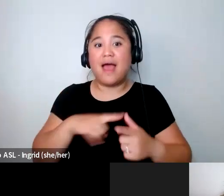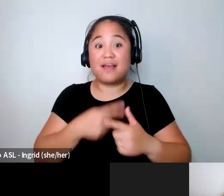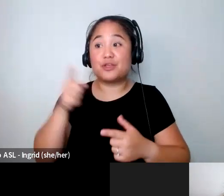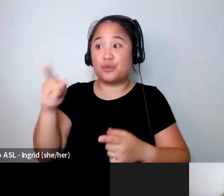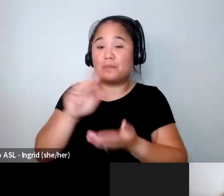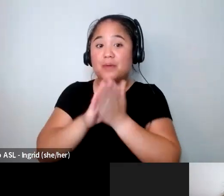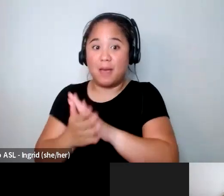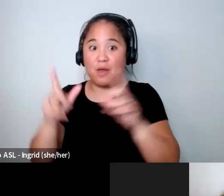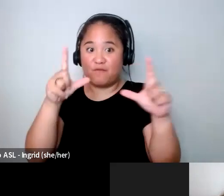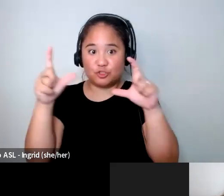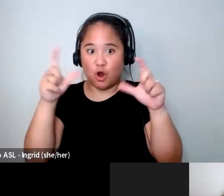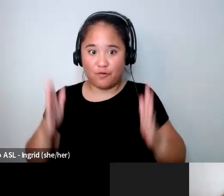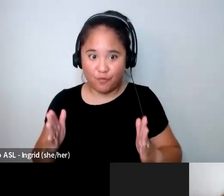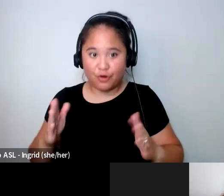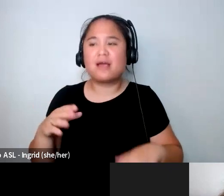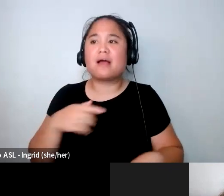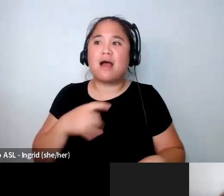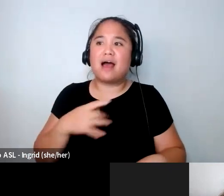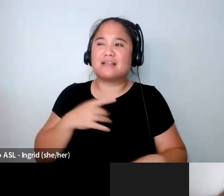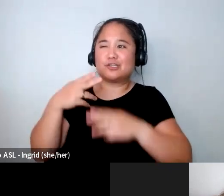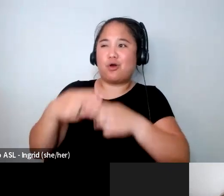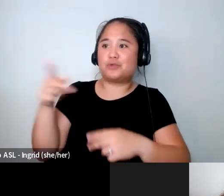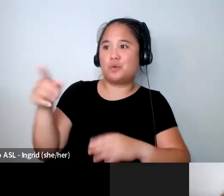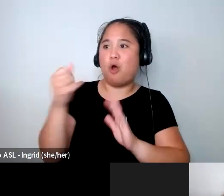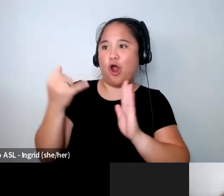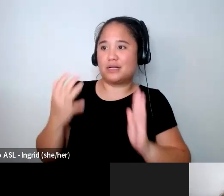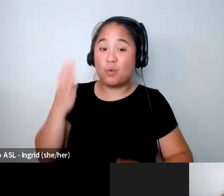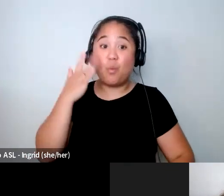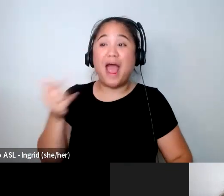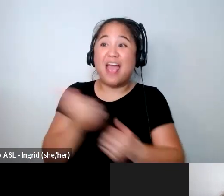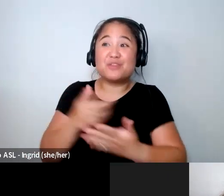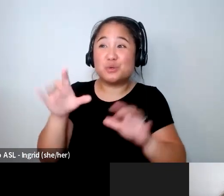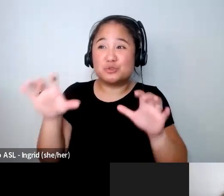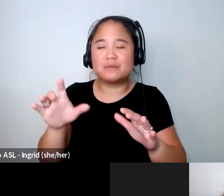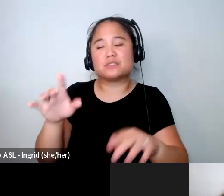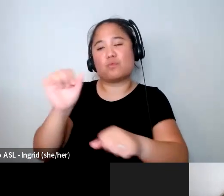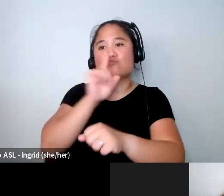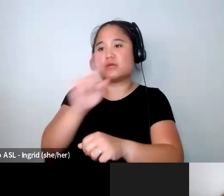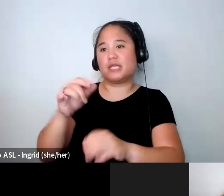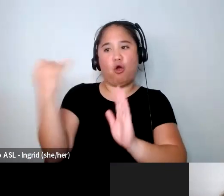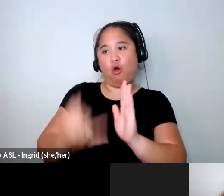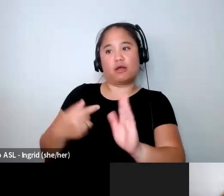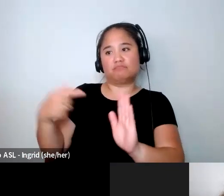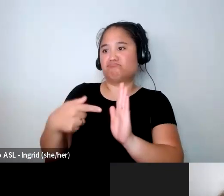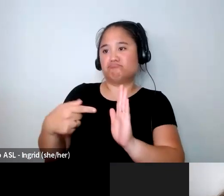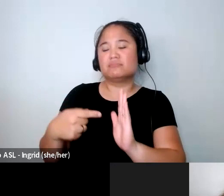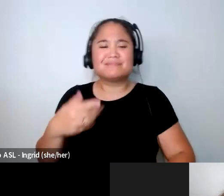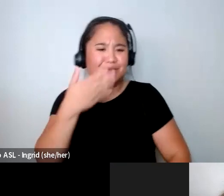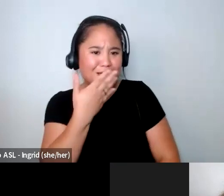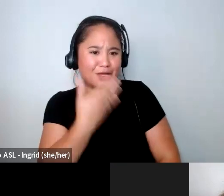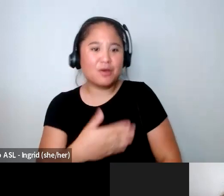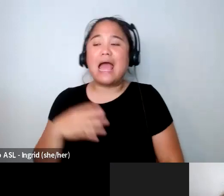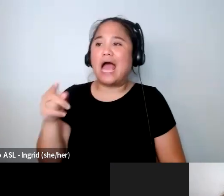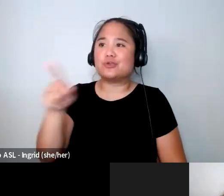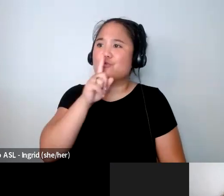a photographer I like to call you an artist because everything you do is a work of art and you were just known